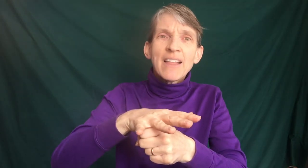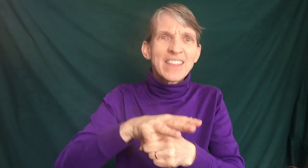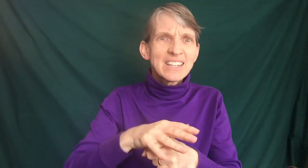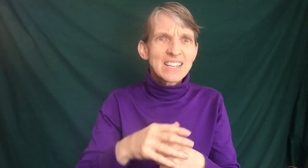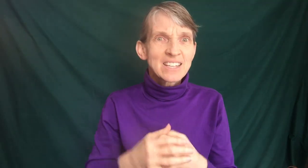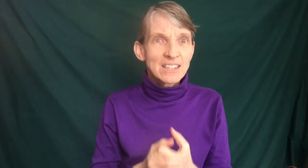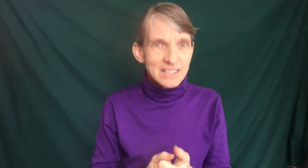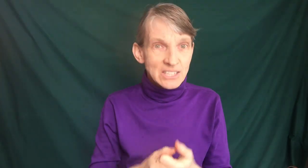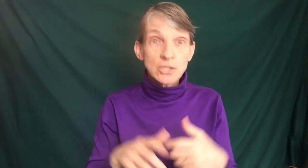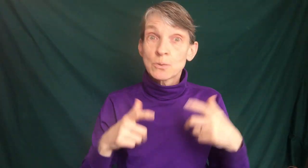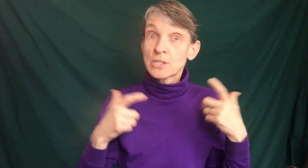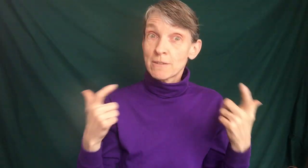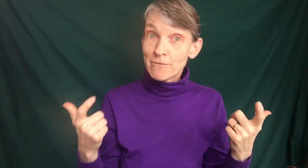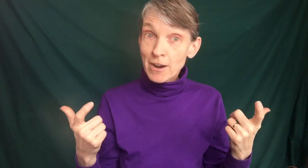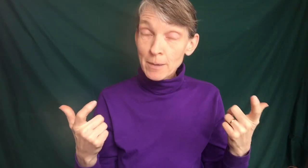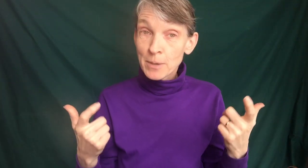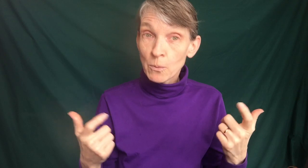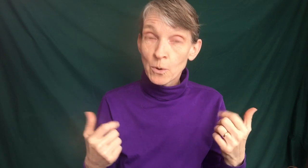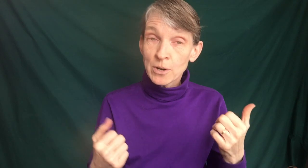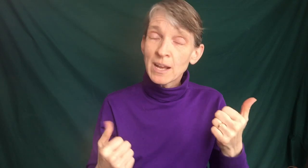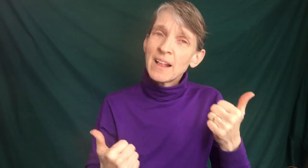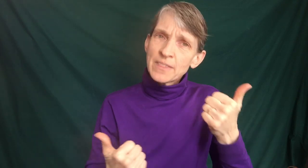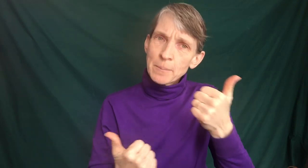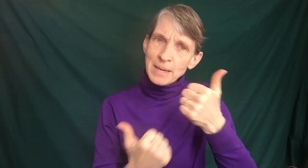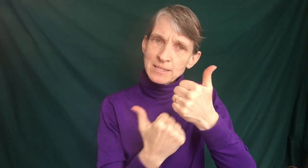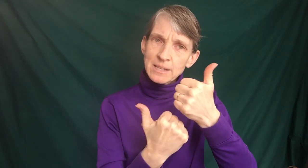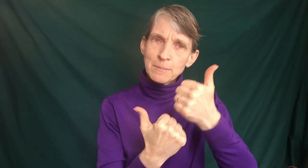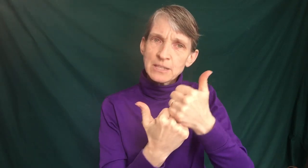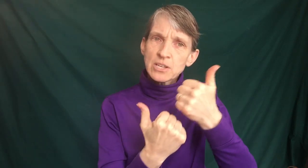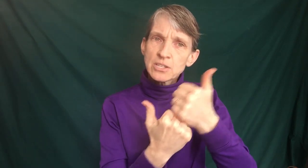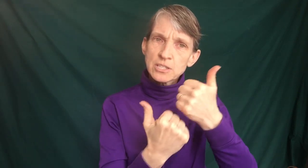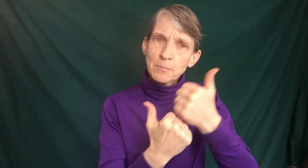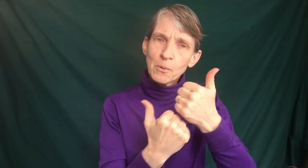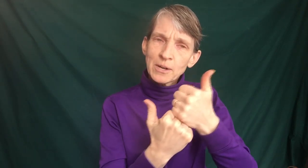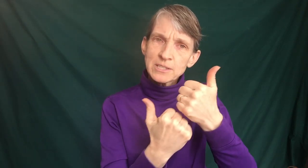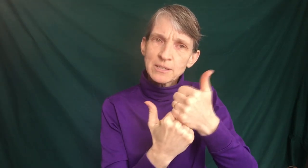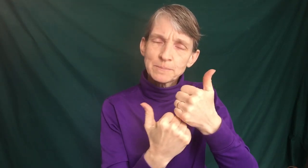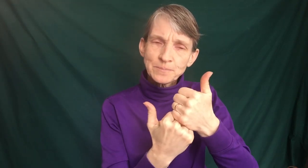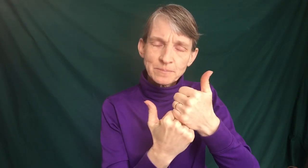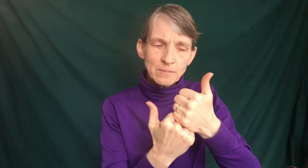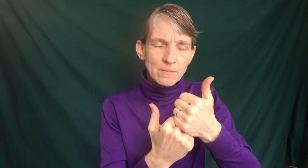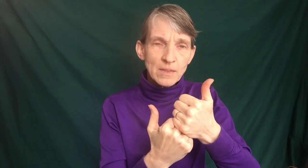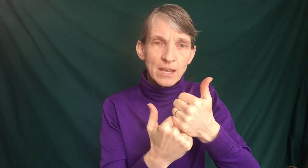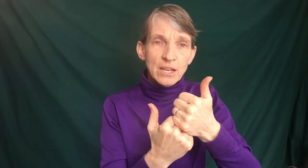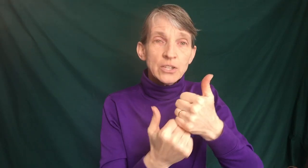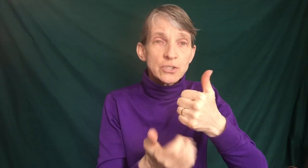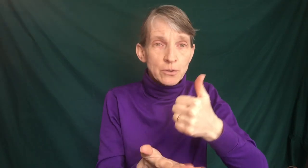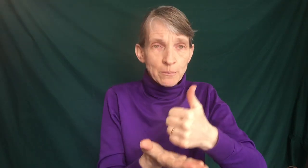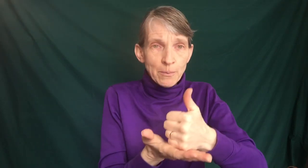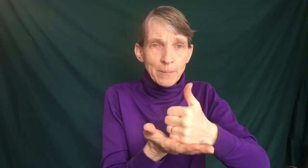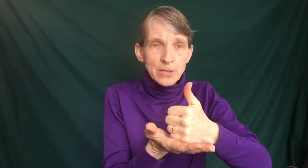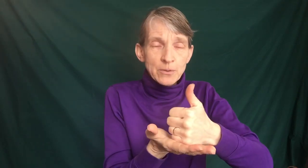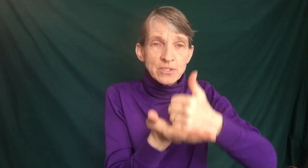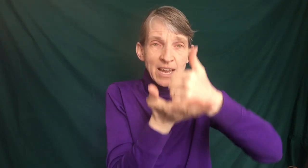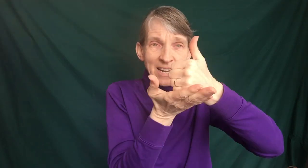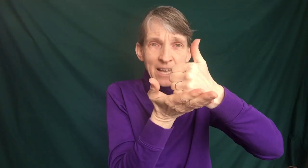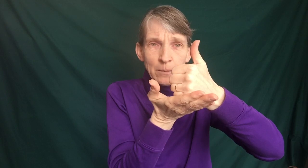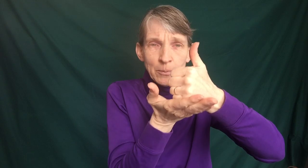Then it says allegiance, which is a very big word that basically means support. So you probably know the sign help,